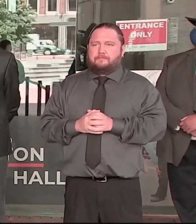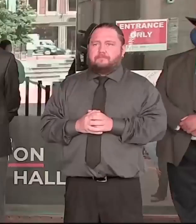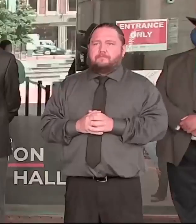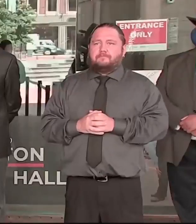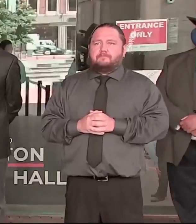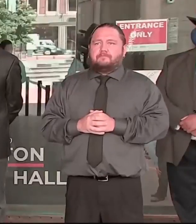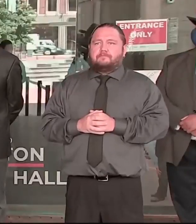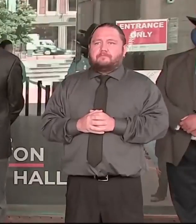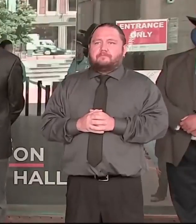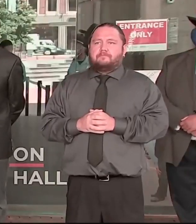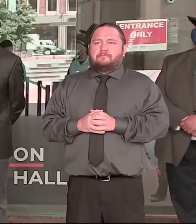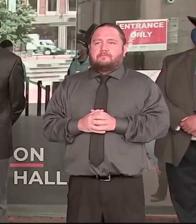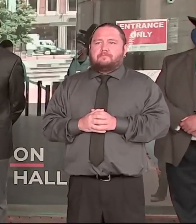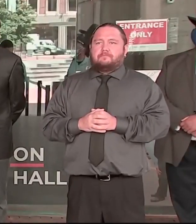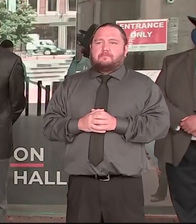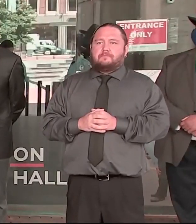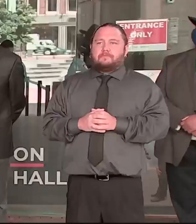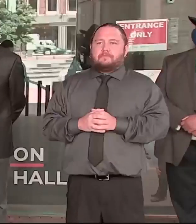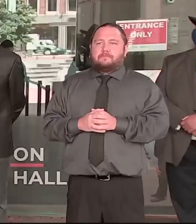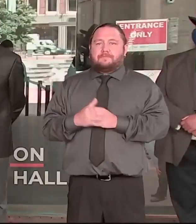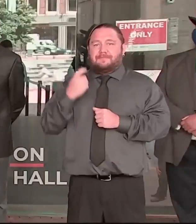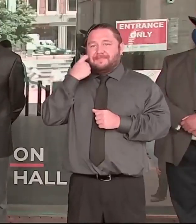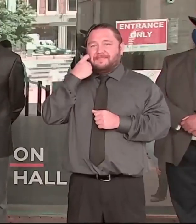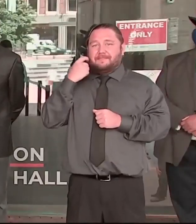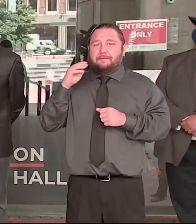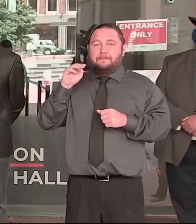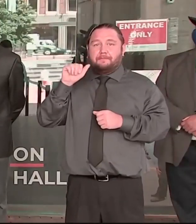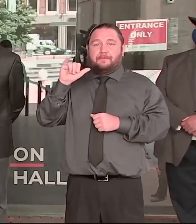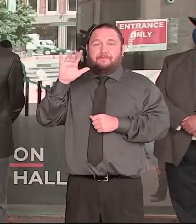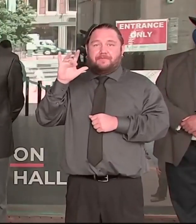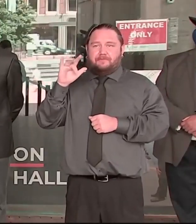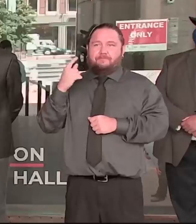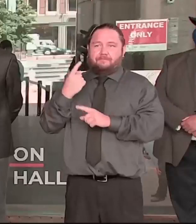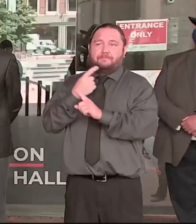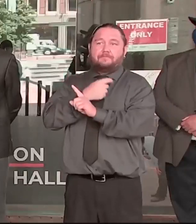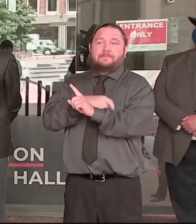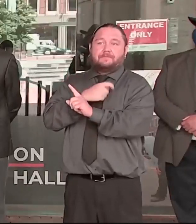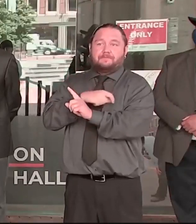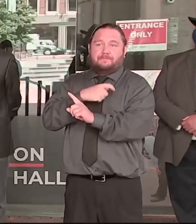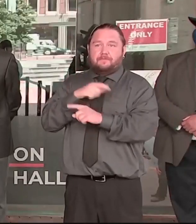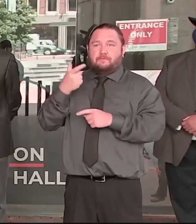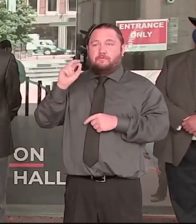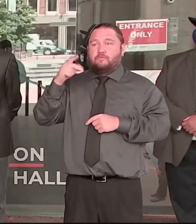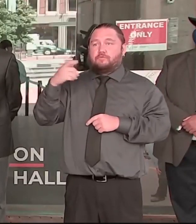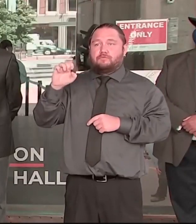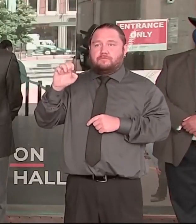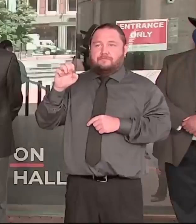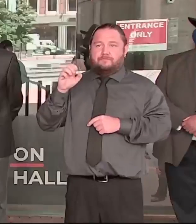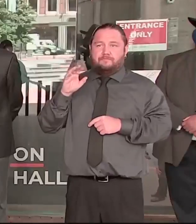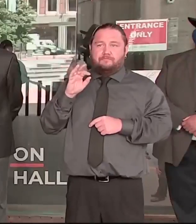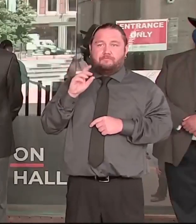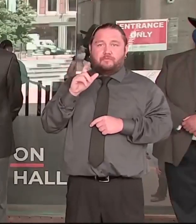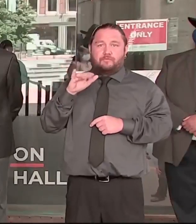George Floyd, who no one knew, at least in Boston, was murdered in Minneapolis.